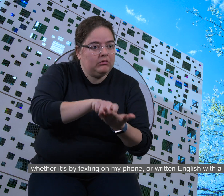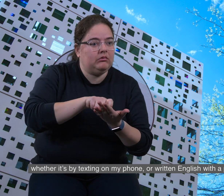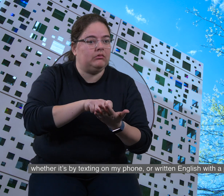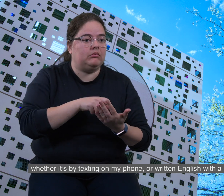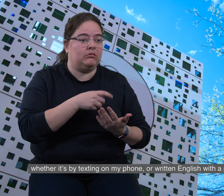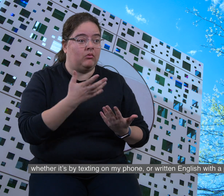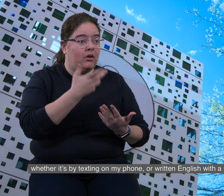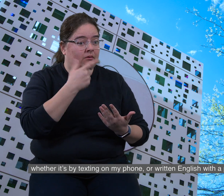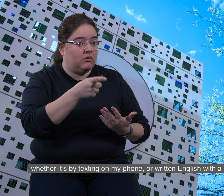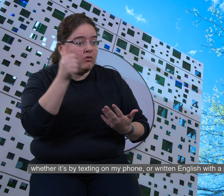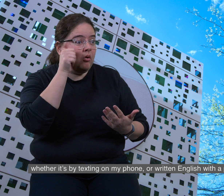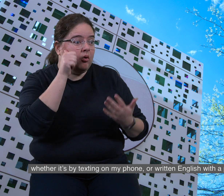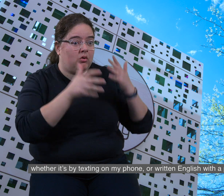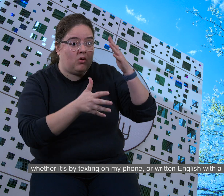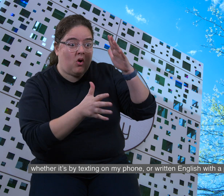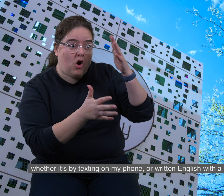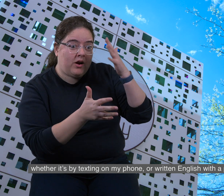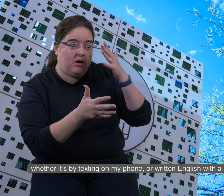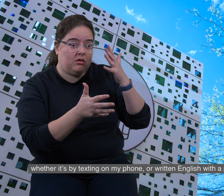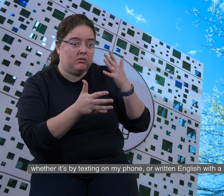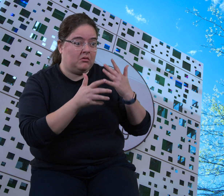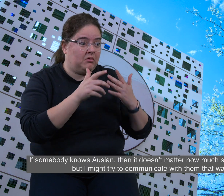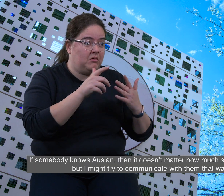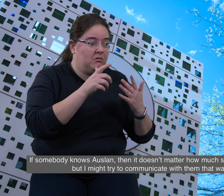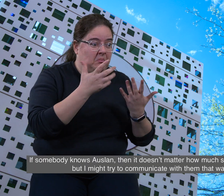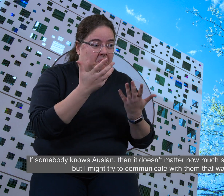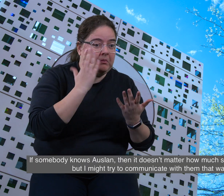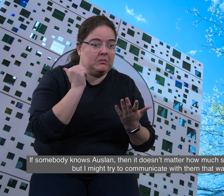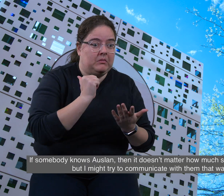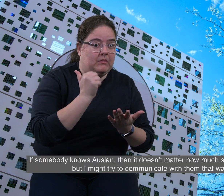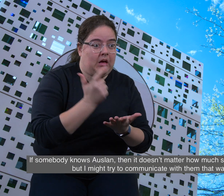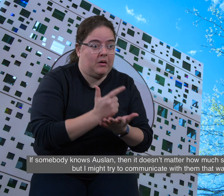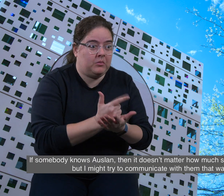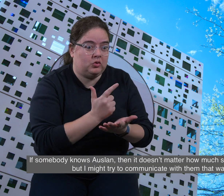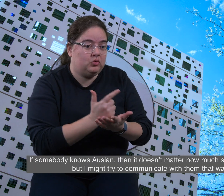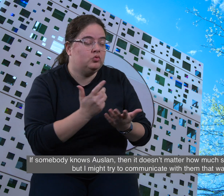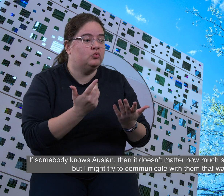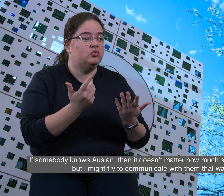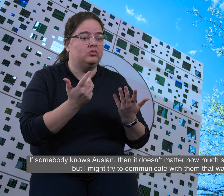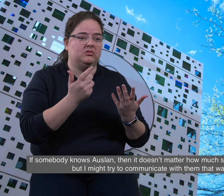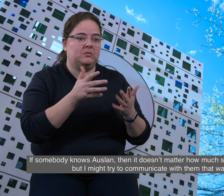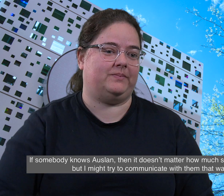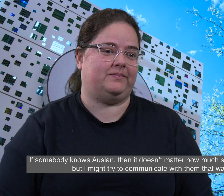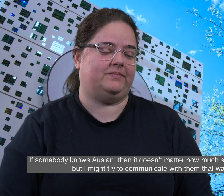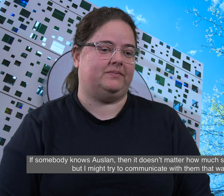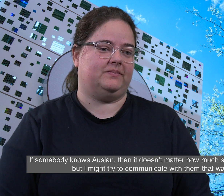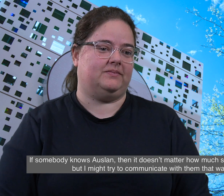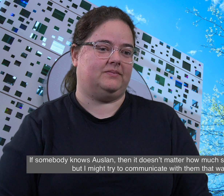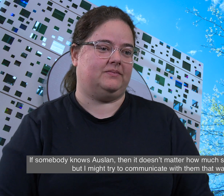on my phone or written English with a pen and paper. If somebody knows Auslan, then it doesn't matter how much signs they know, but I